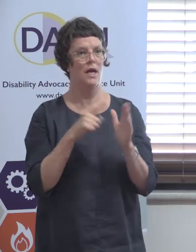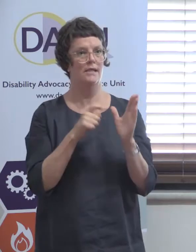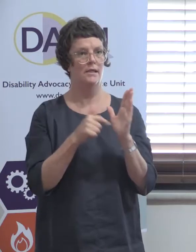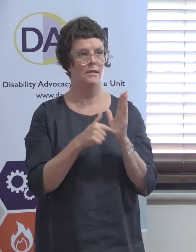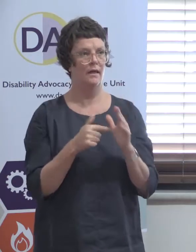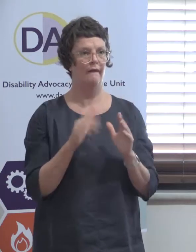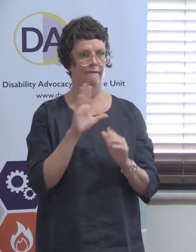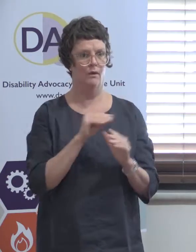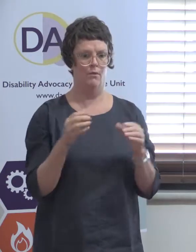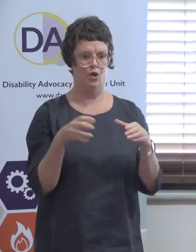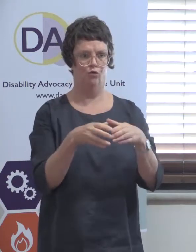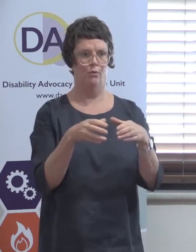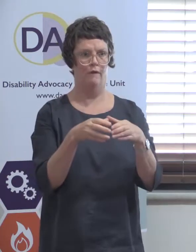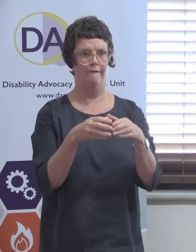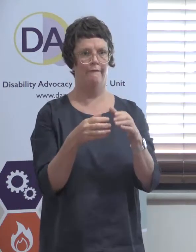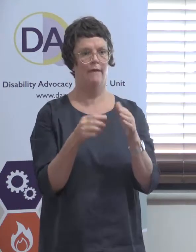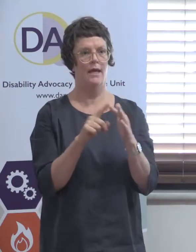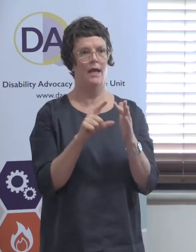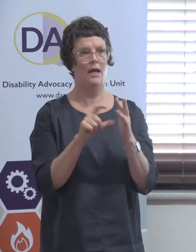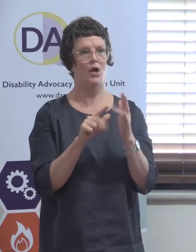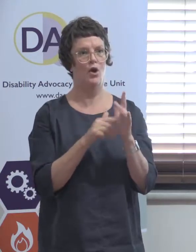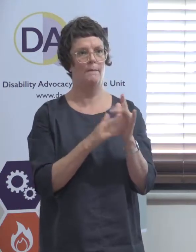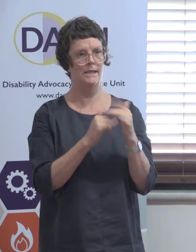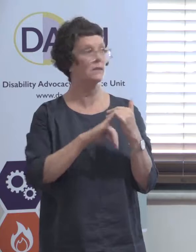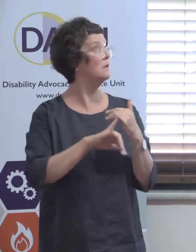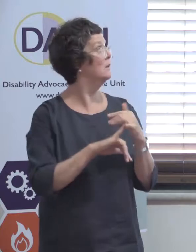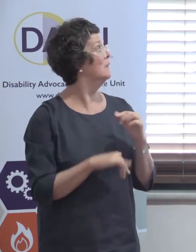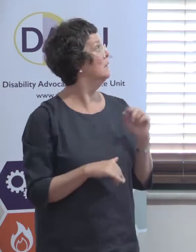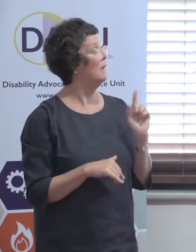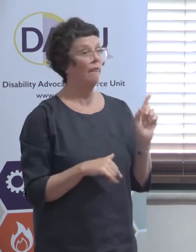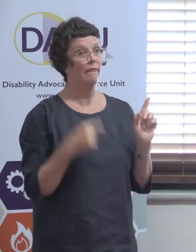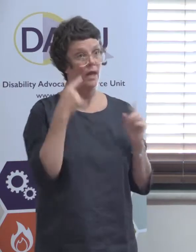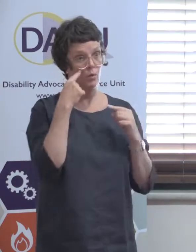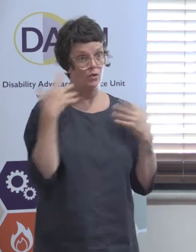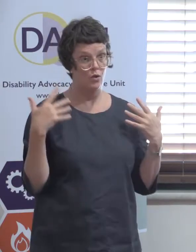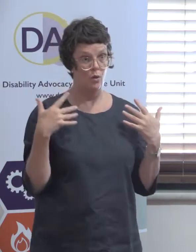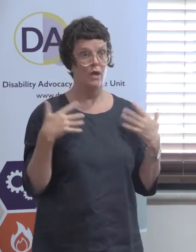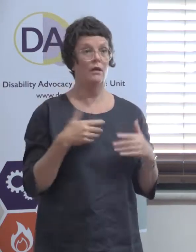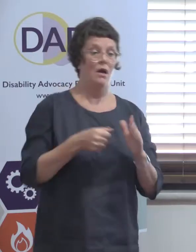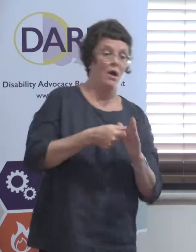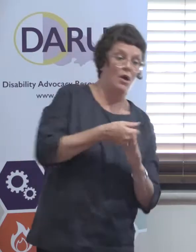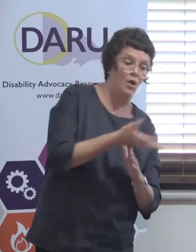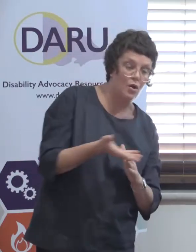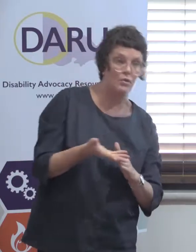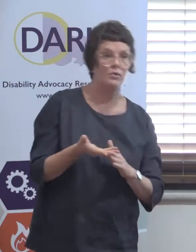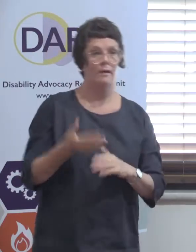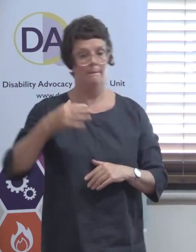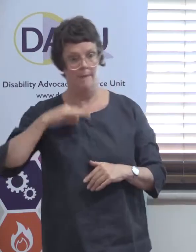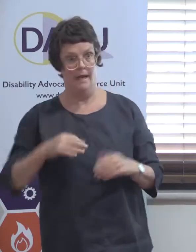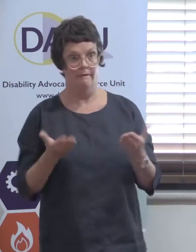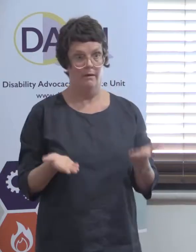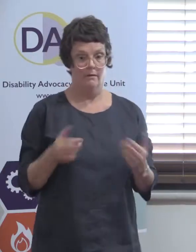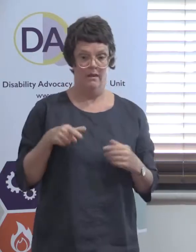who were showing a cost benefit analysis that they did for an Aboriginal mediation service.